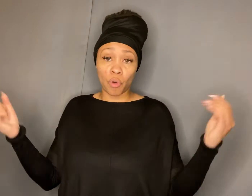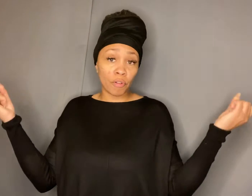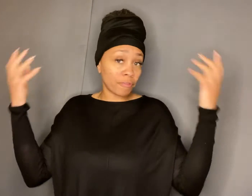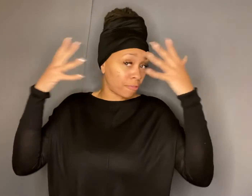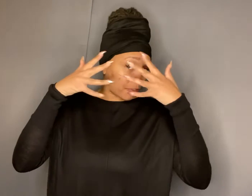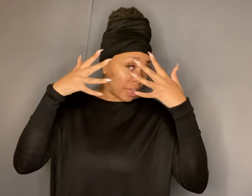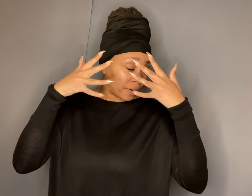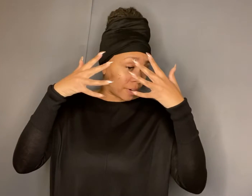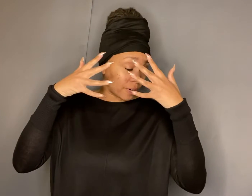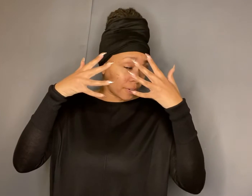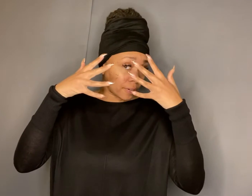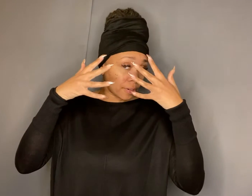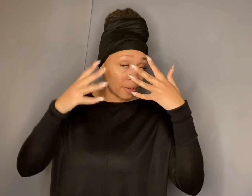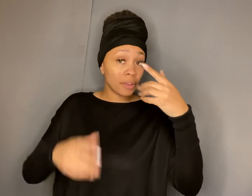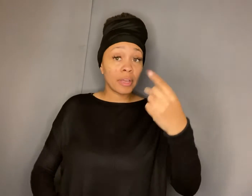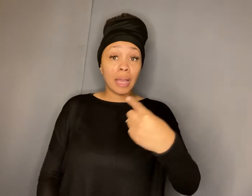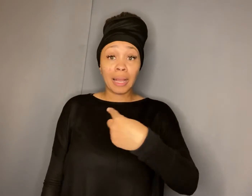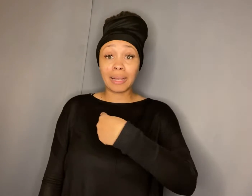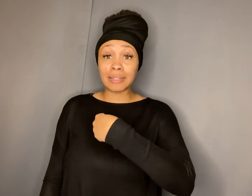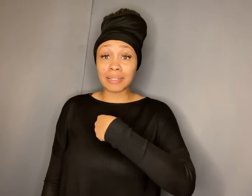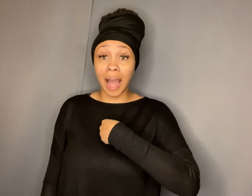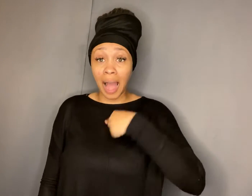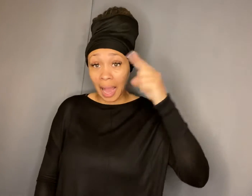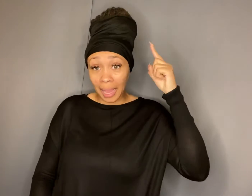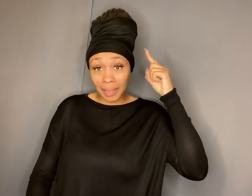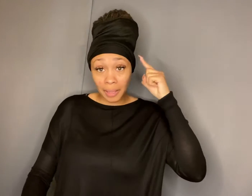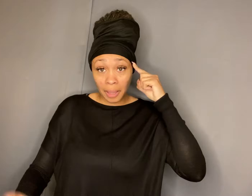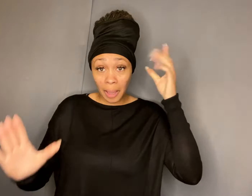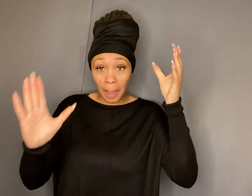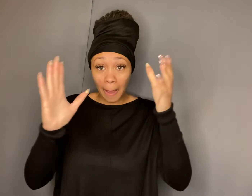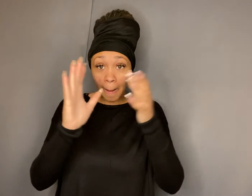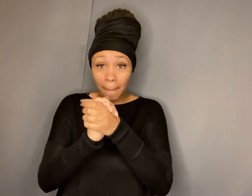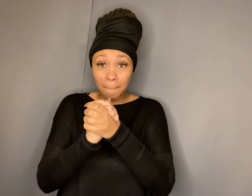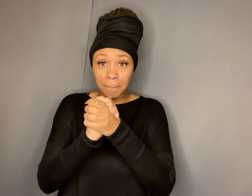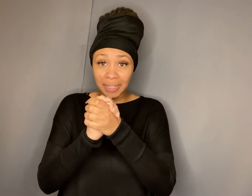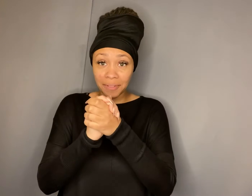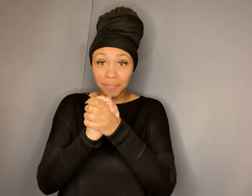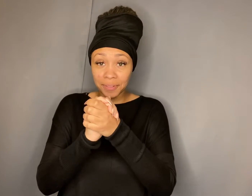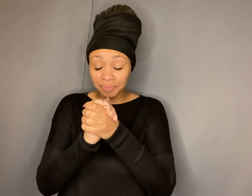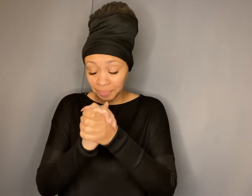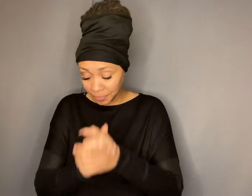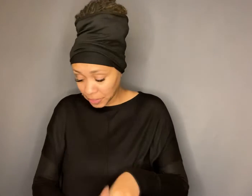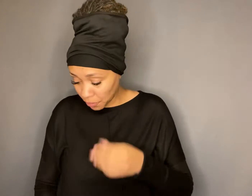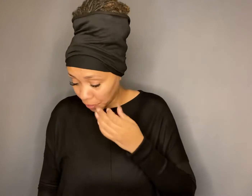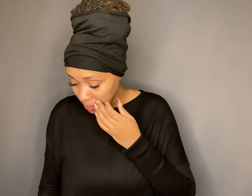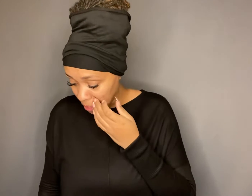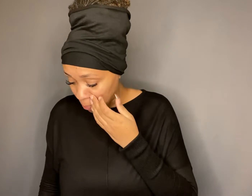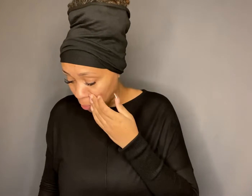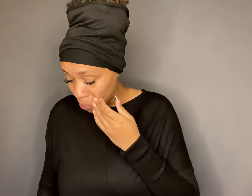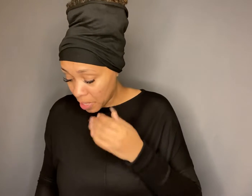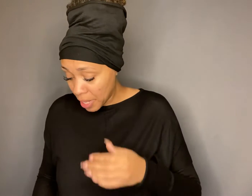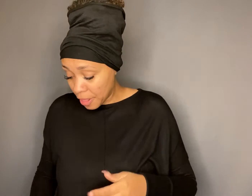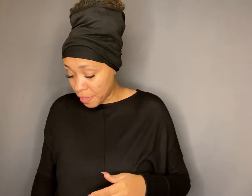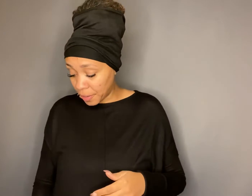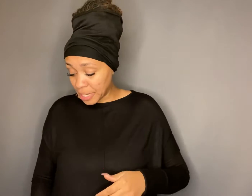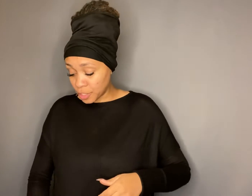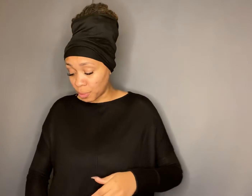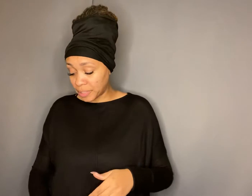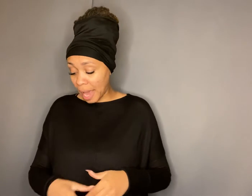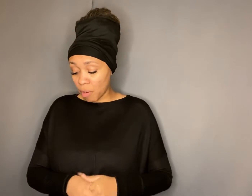fear because i believe very simple there is no doubt